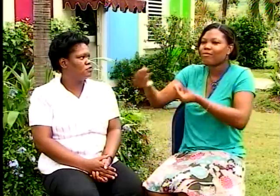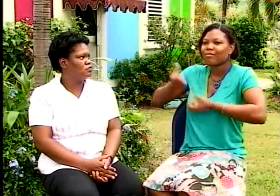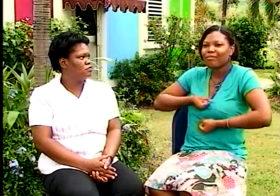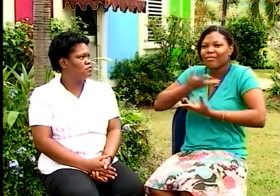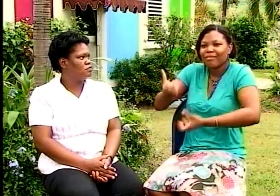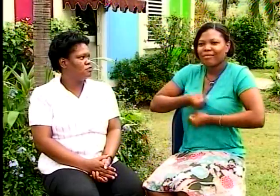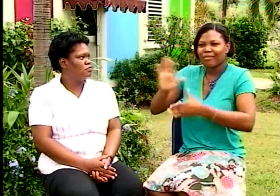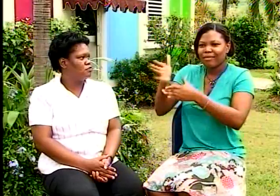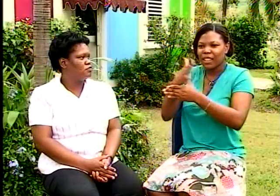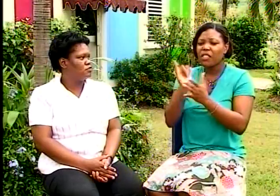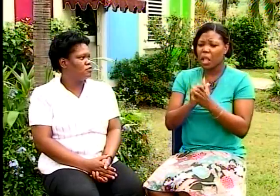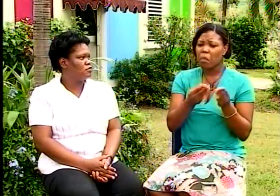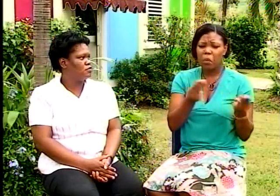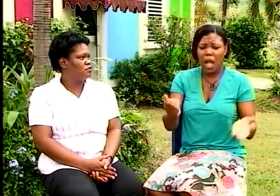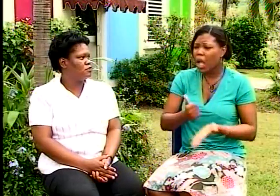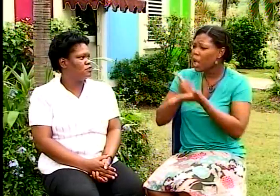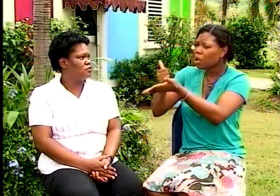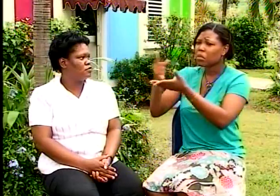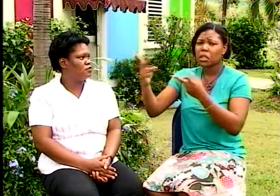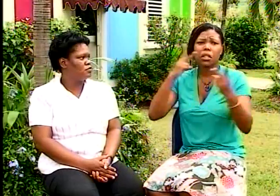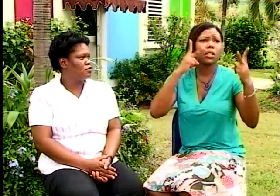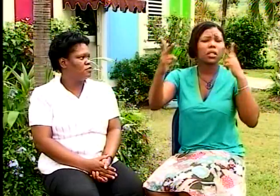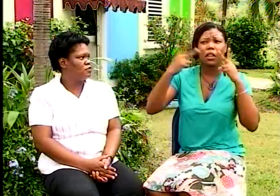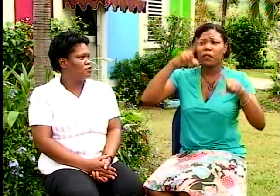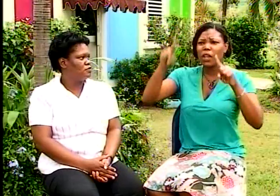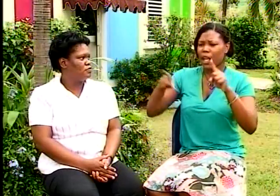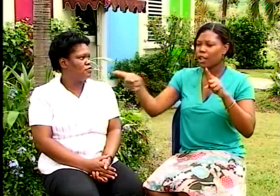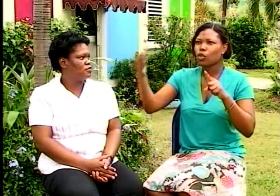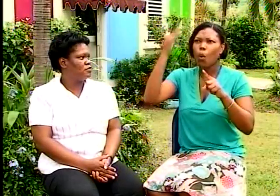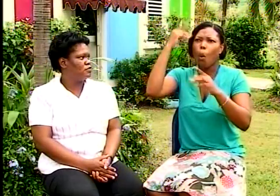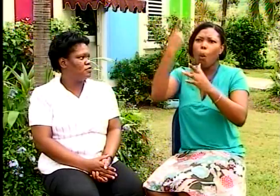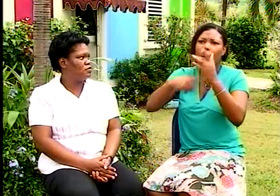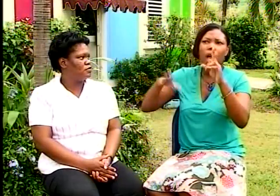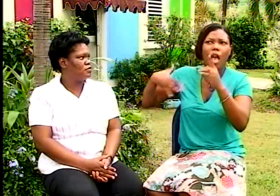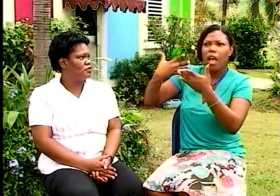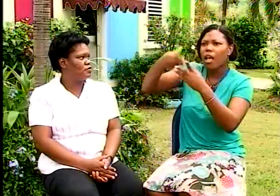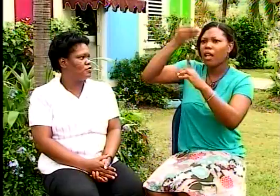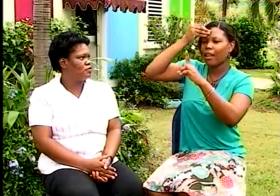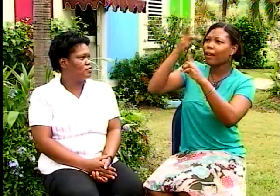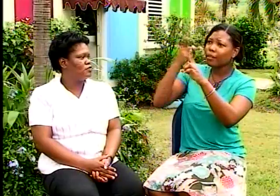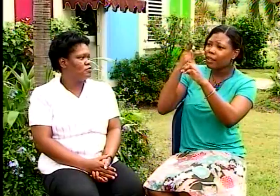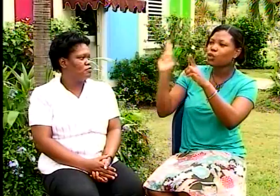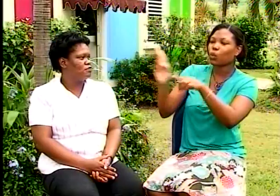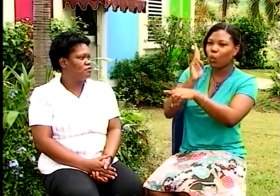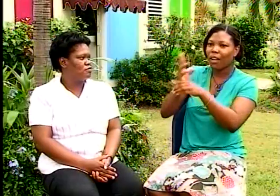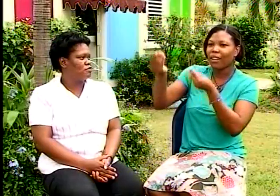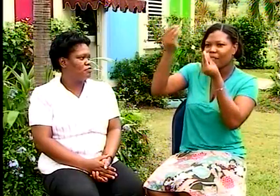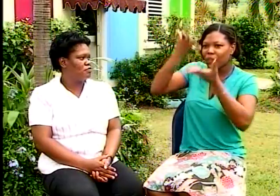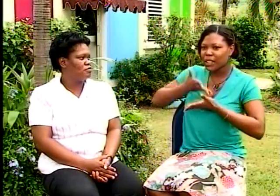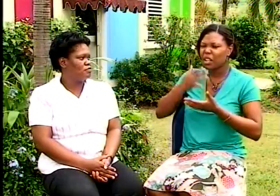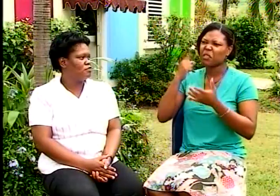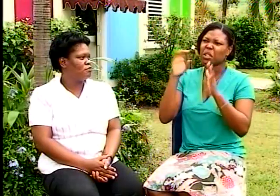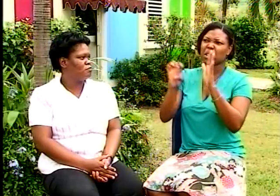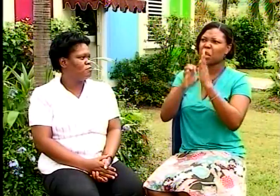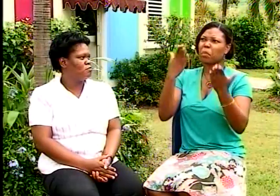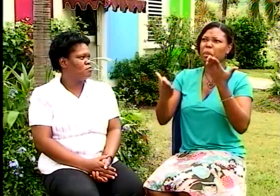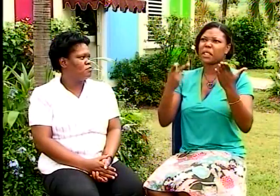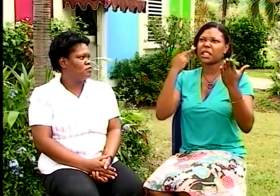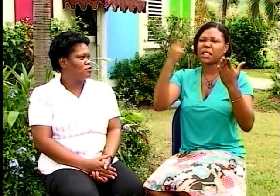them. And it's a time where we can share what they know or what I know, what they have seen or what they have experienced. For